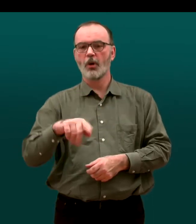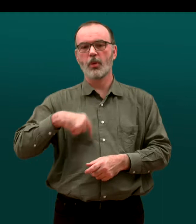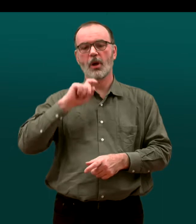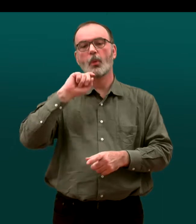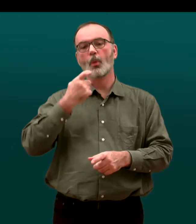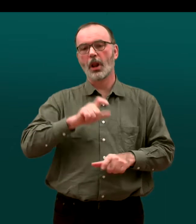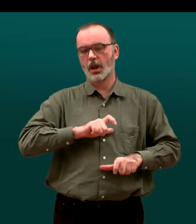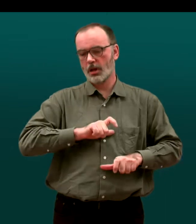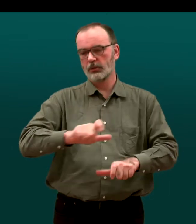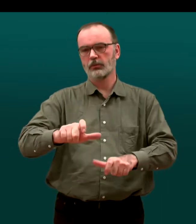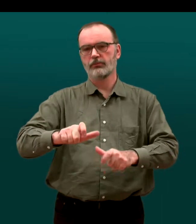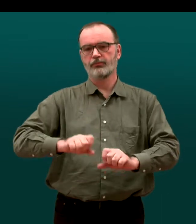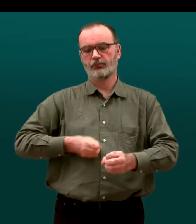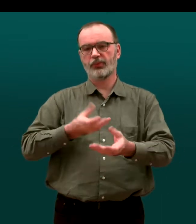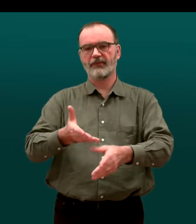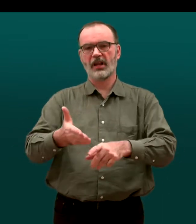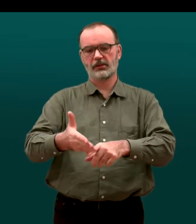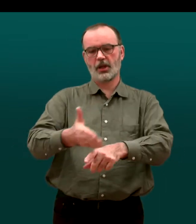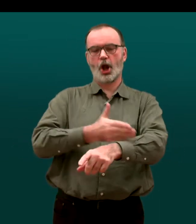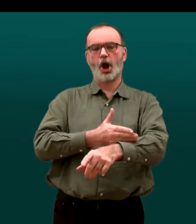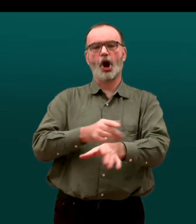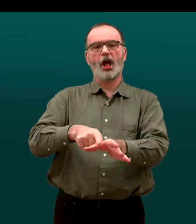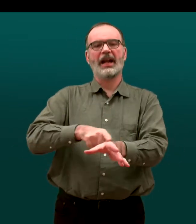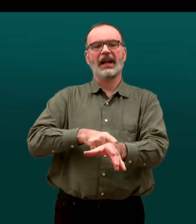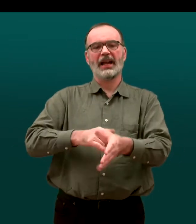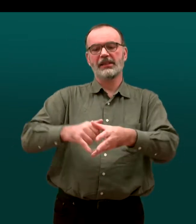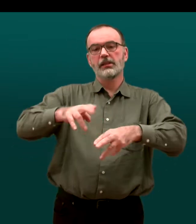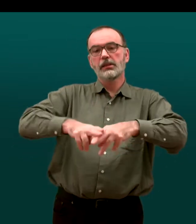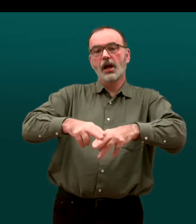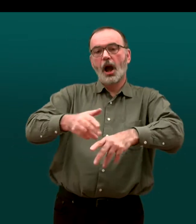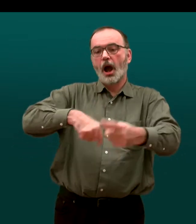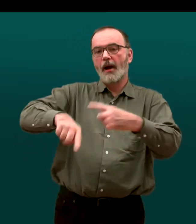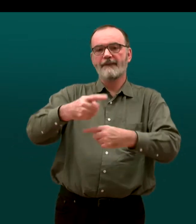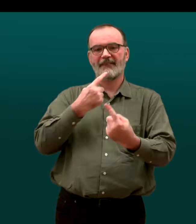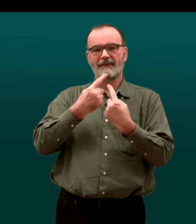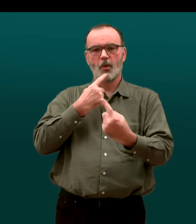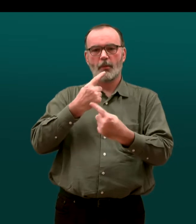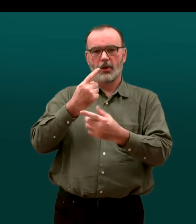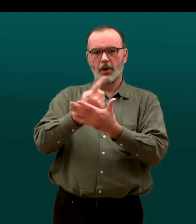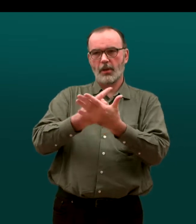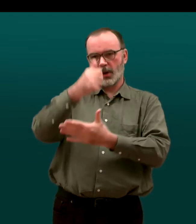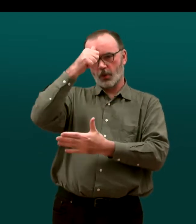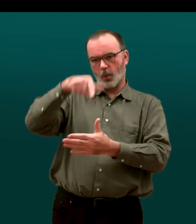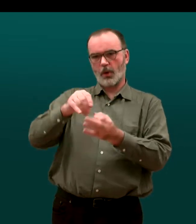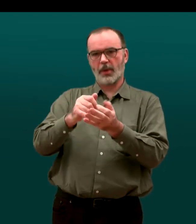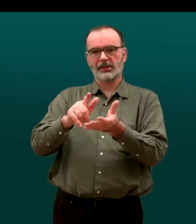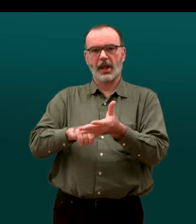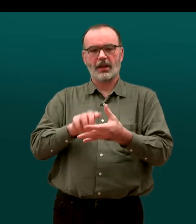we will continue to provide early years staff with information about BSL and deaf culture